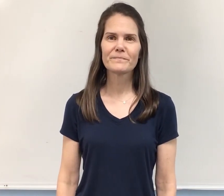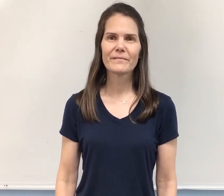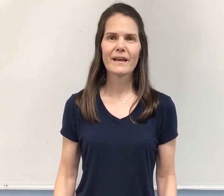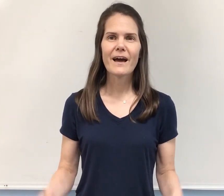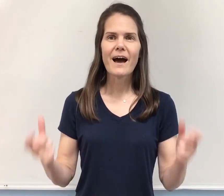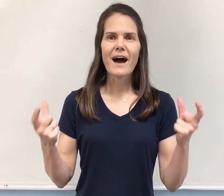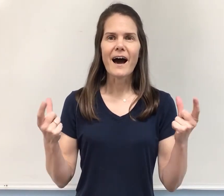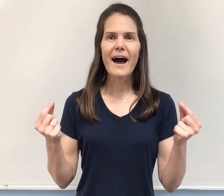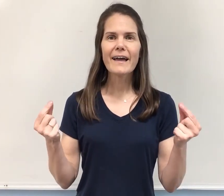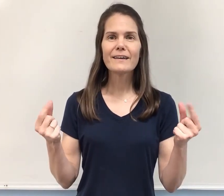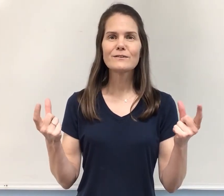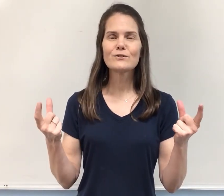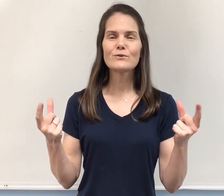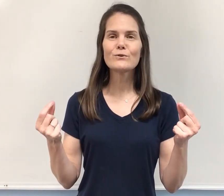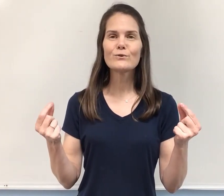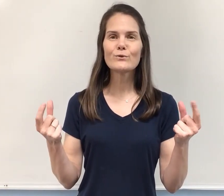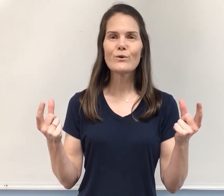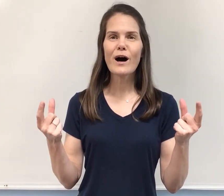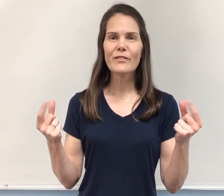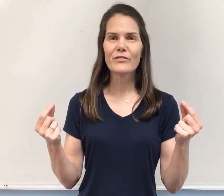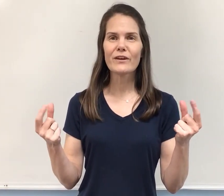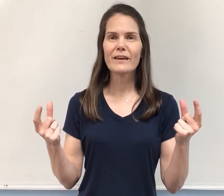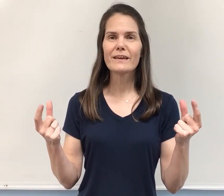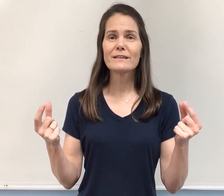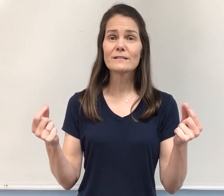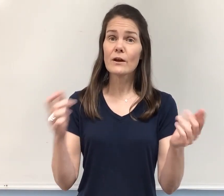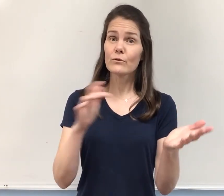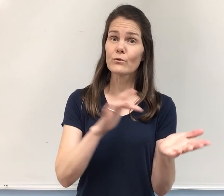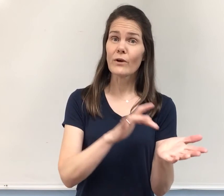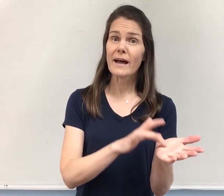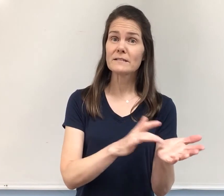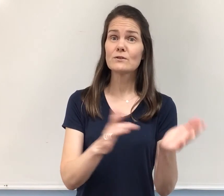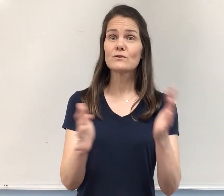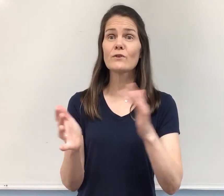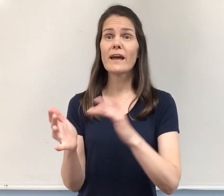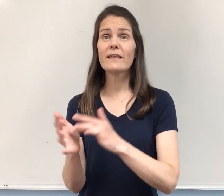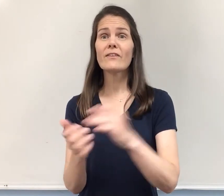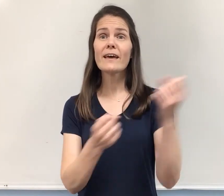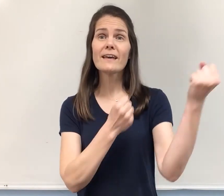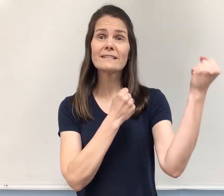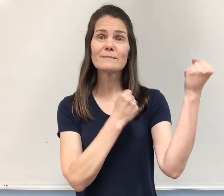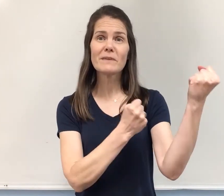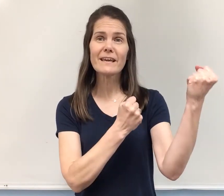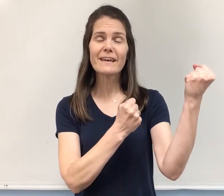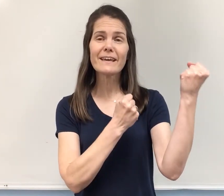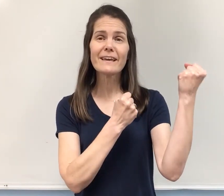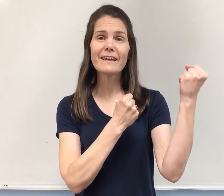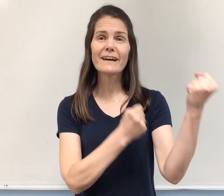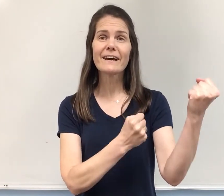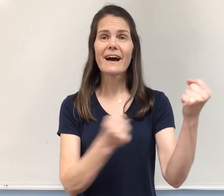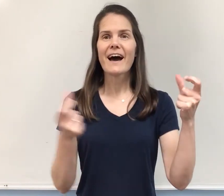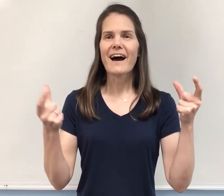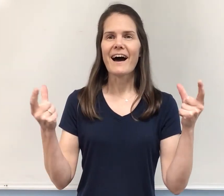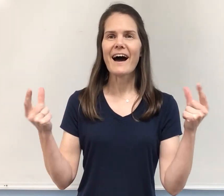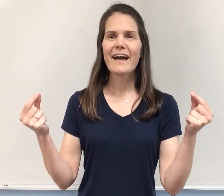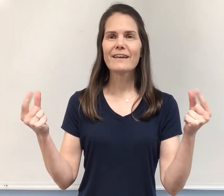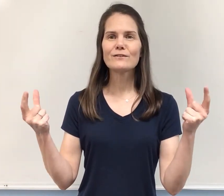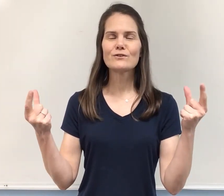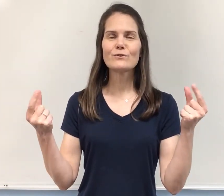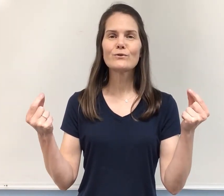I can do all things through Christ who strengthens me. I can do